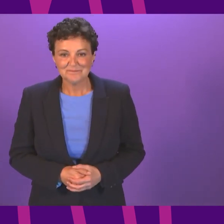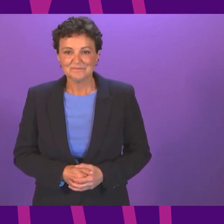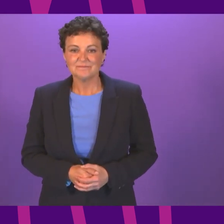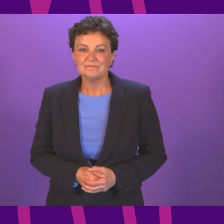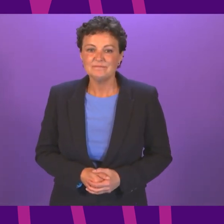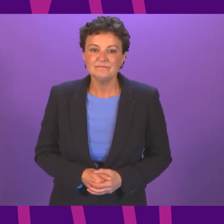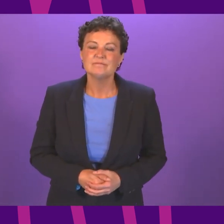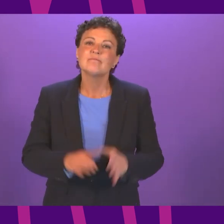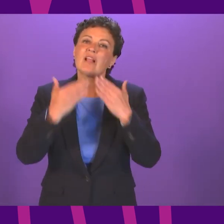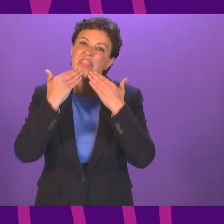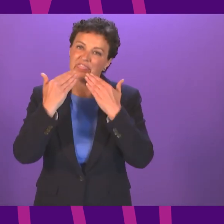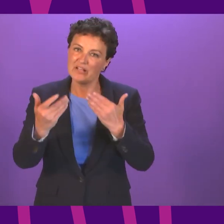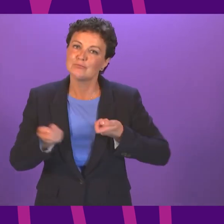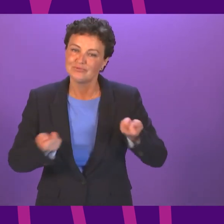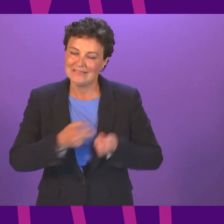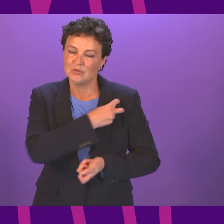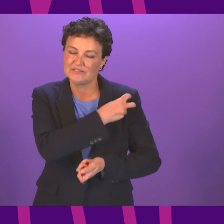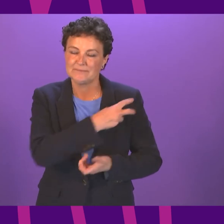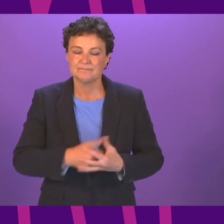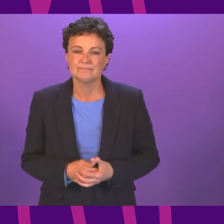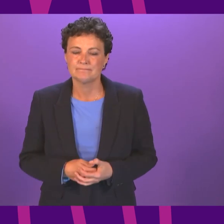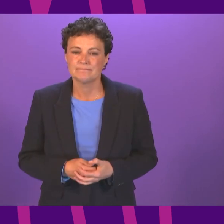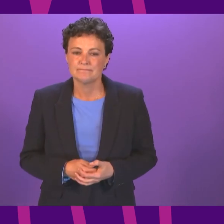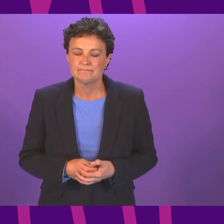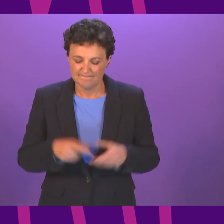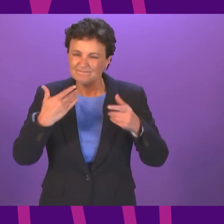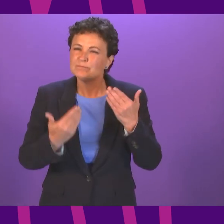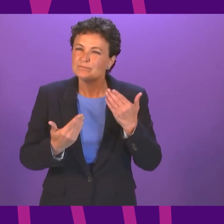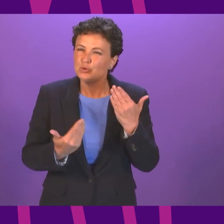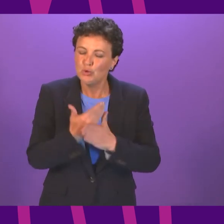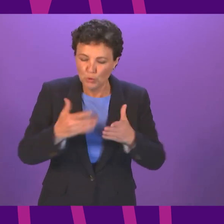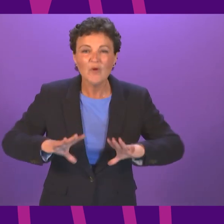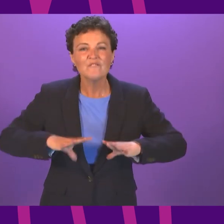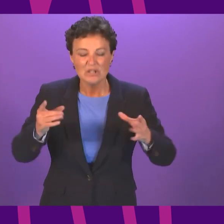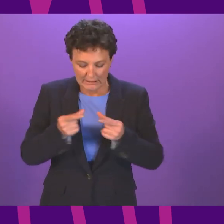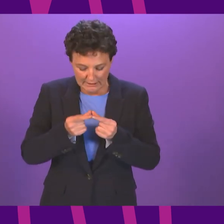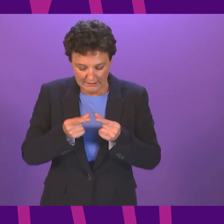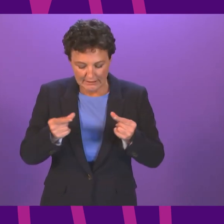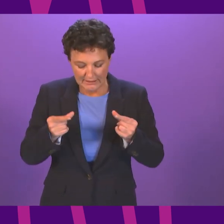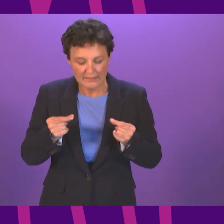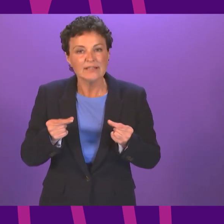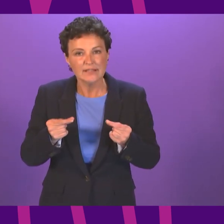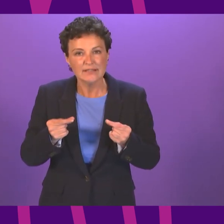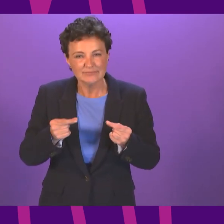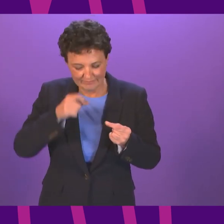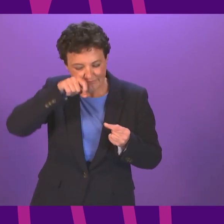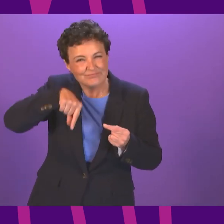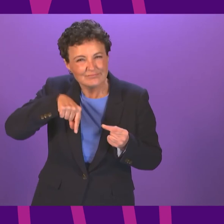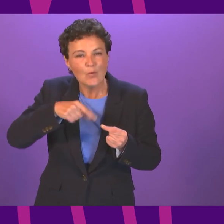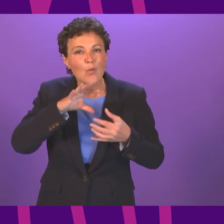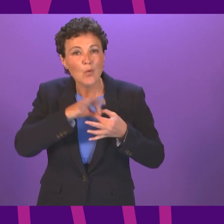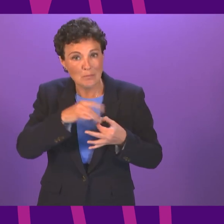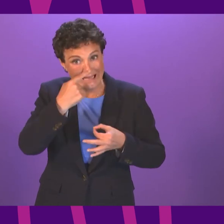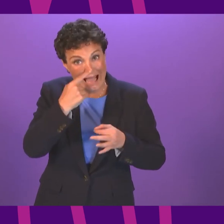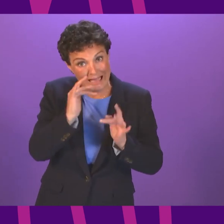Thank you very much, presiding officer. Free lateral flow home test kits can be made available online, I note that, but not